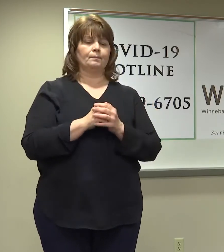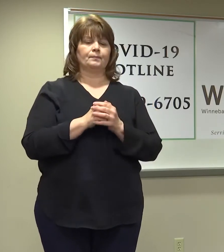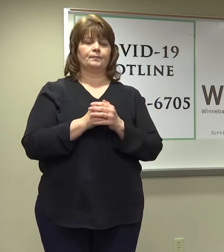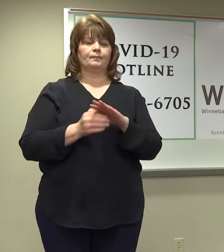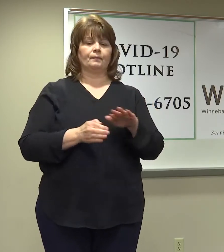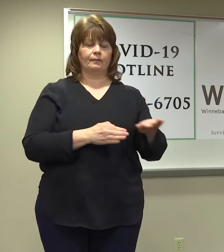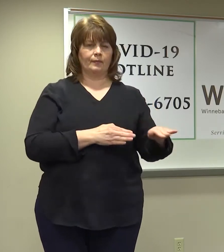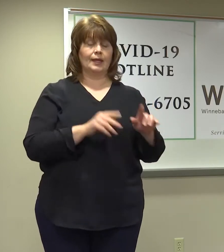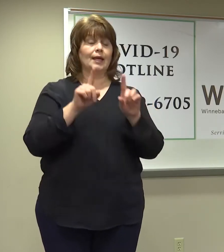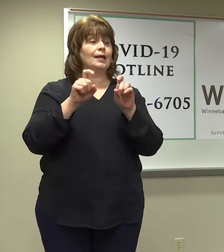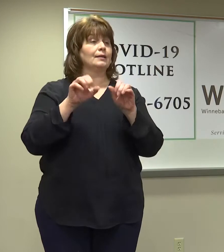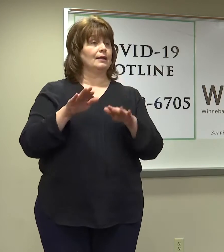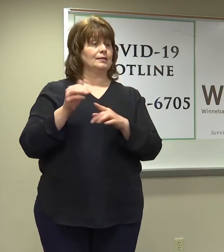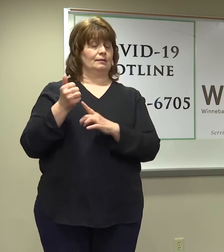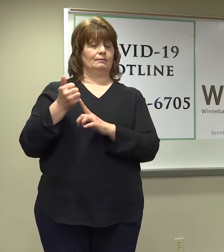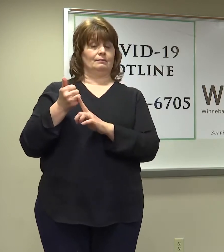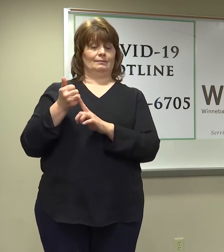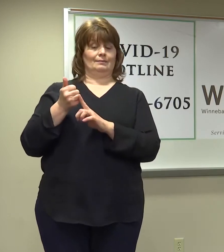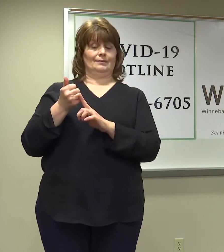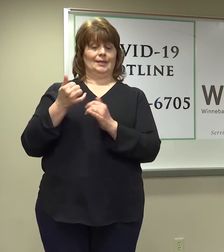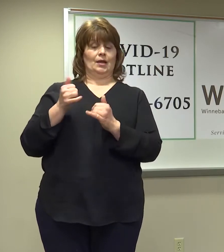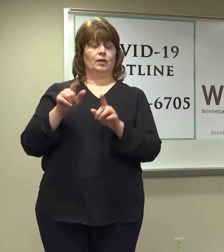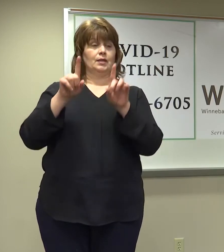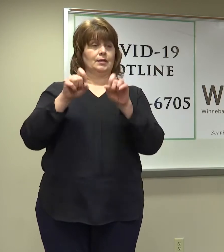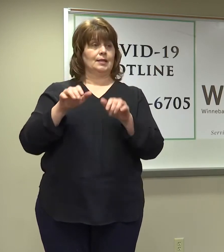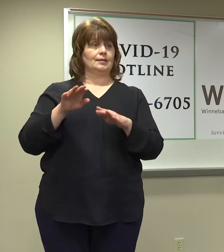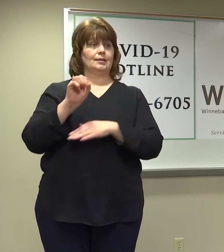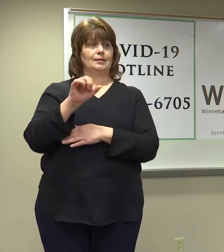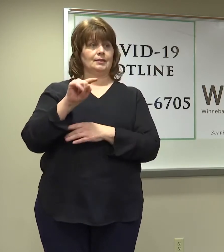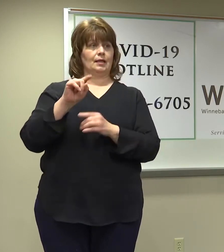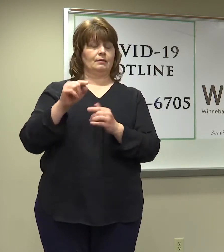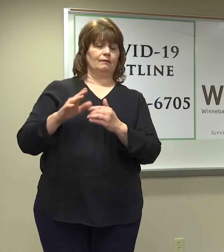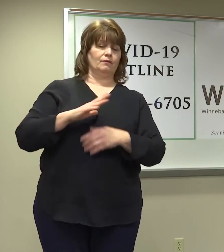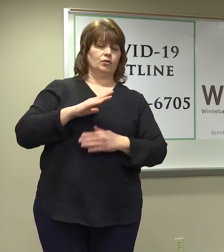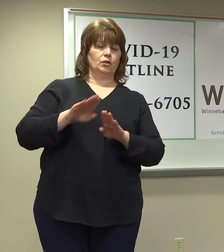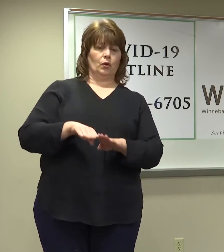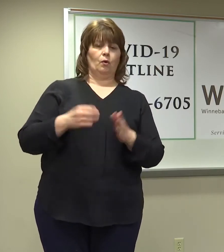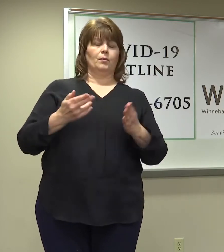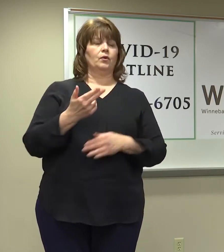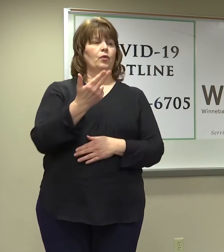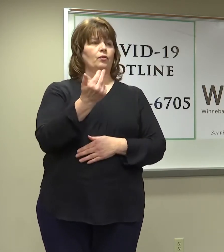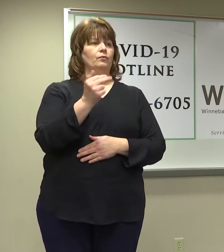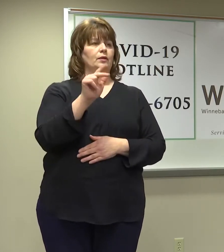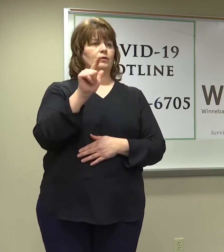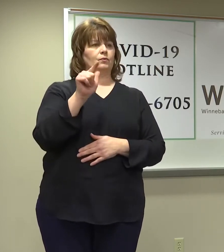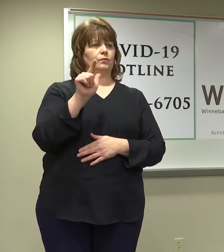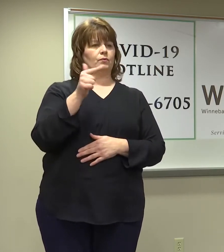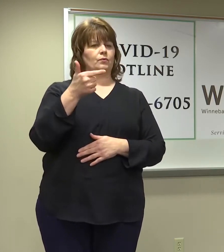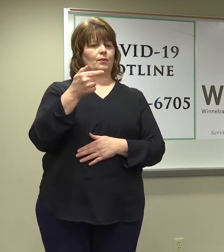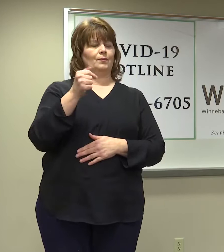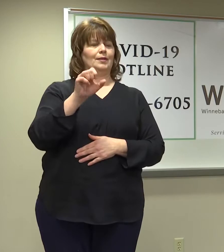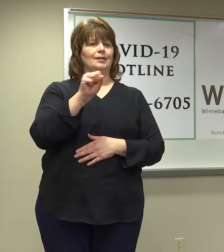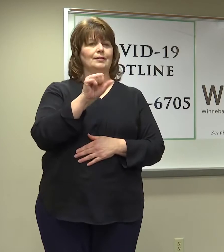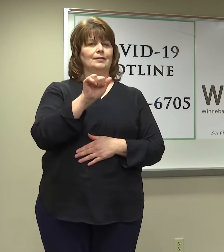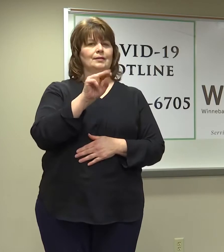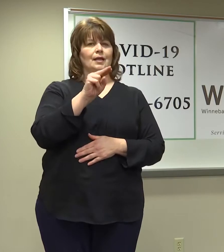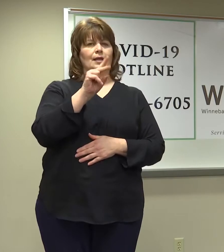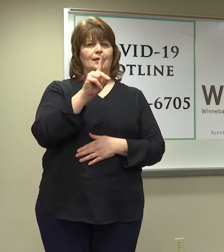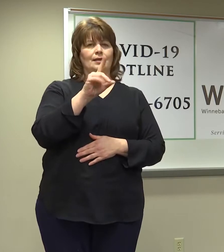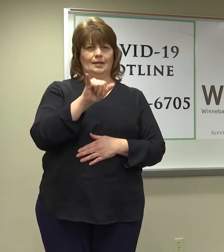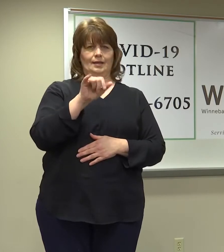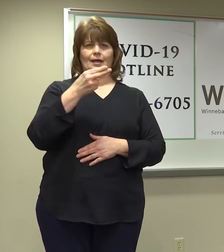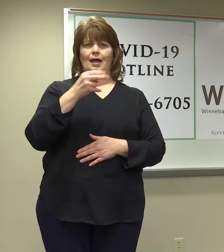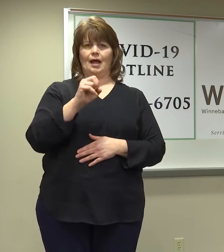today the community-based testing site officially opened at its 1321 Sandy Hollow. And by